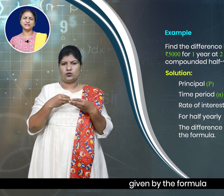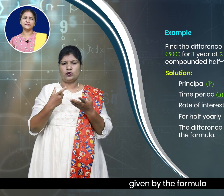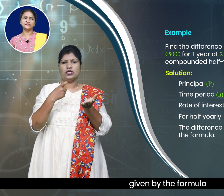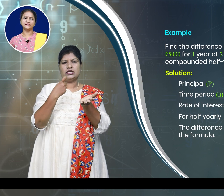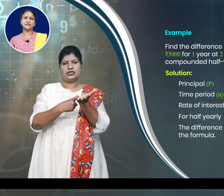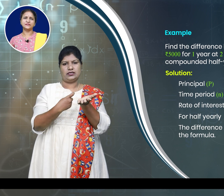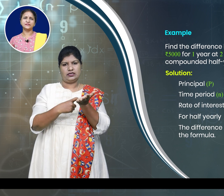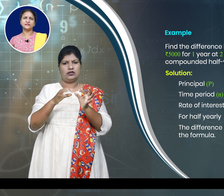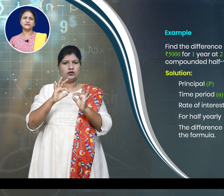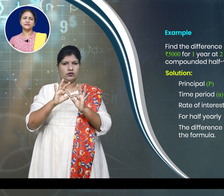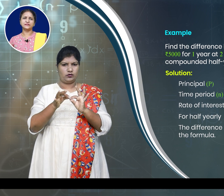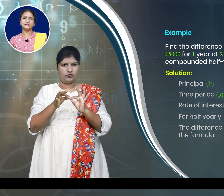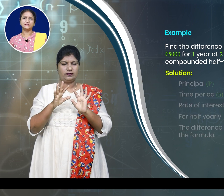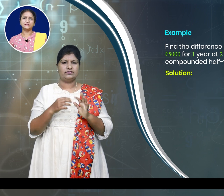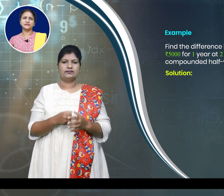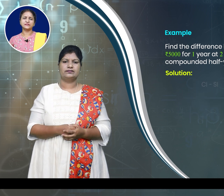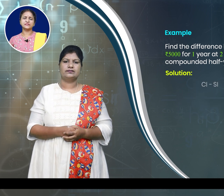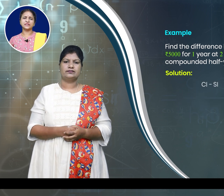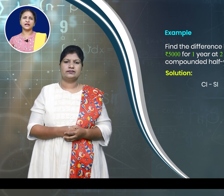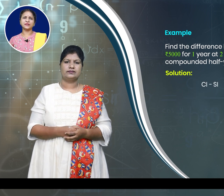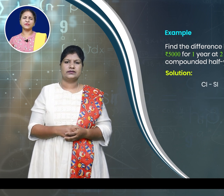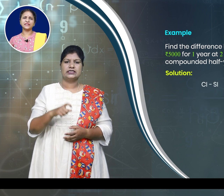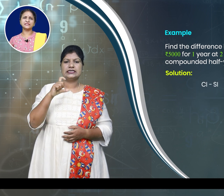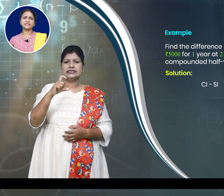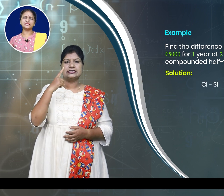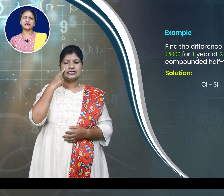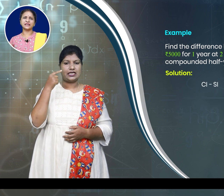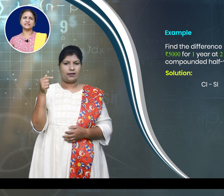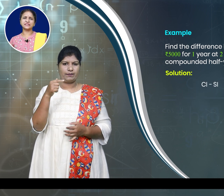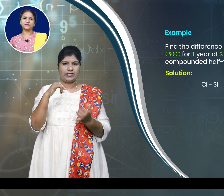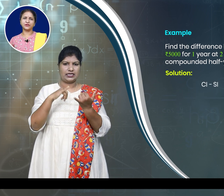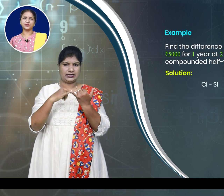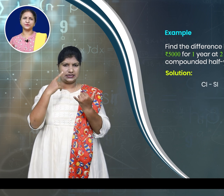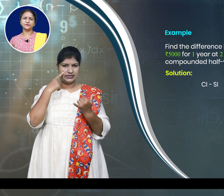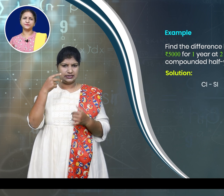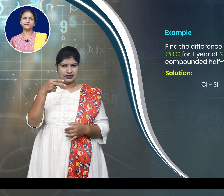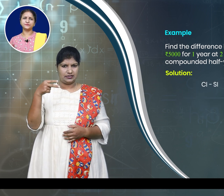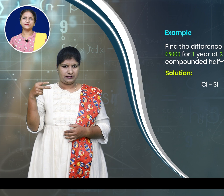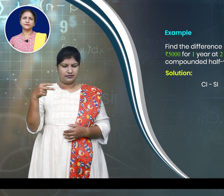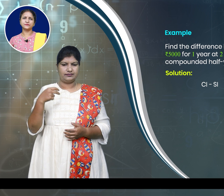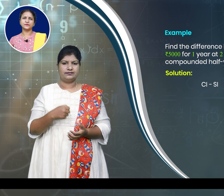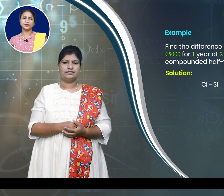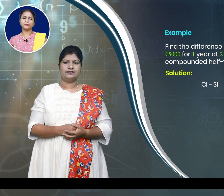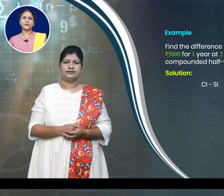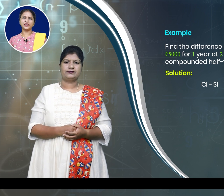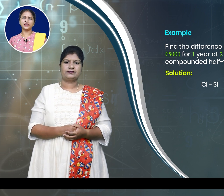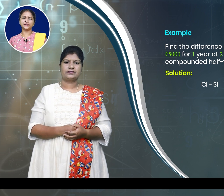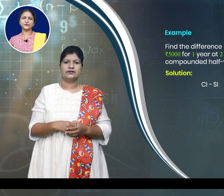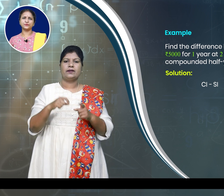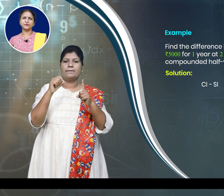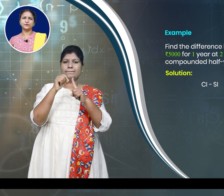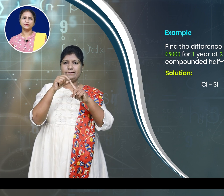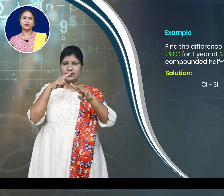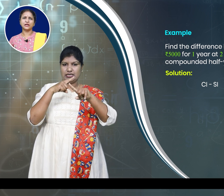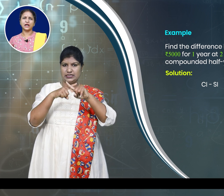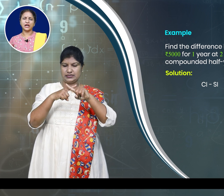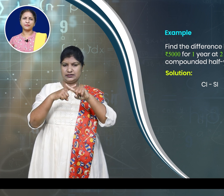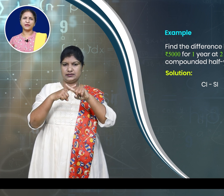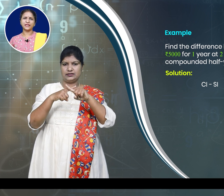CI minus SI is equal to P into R by